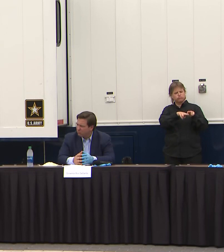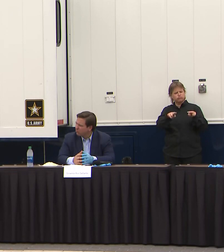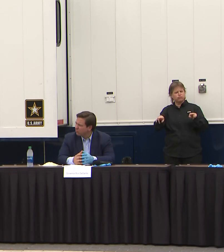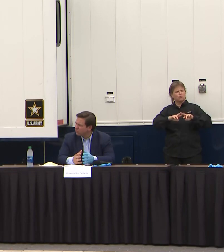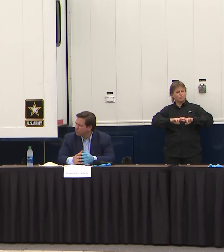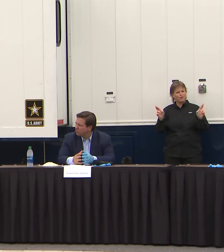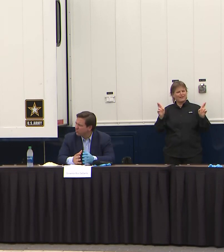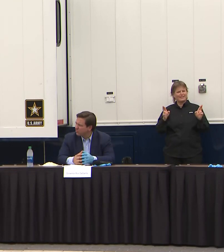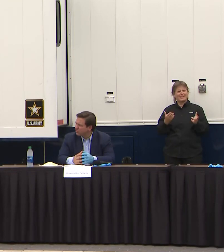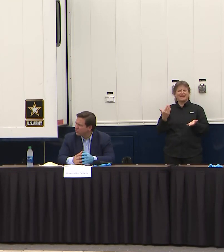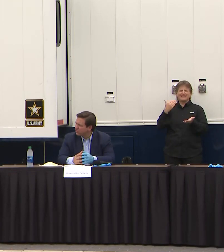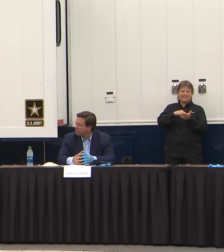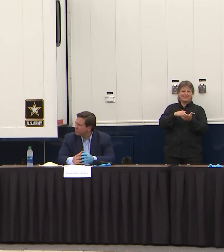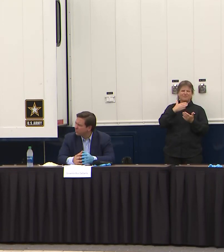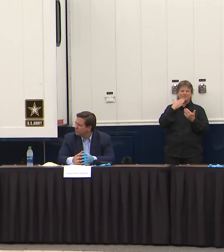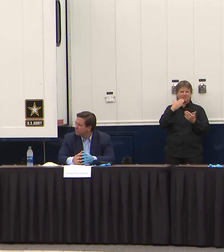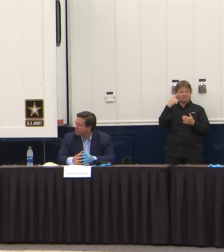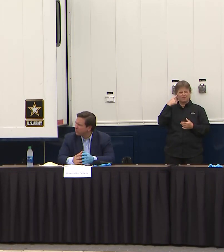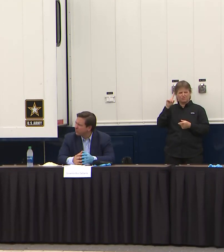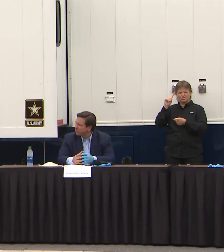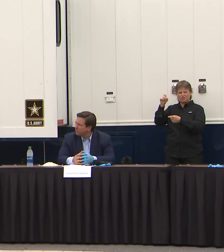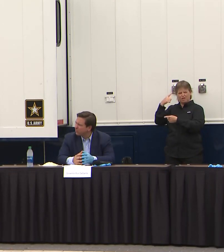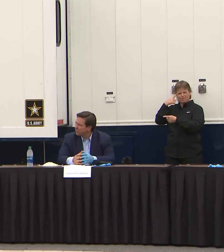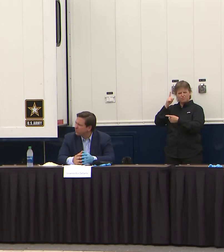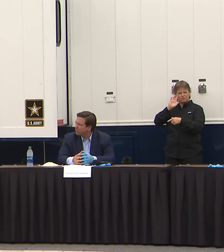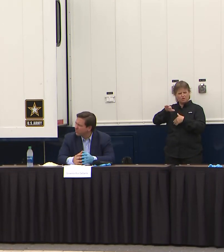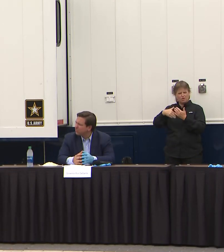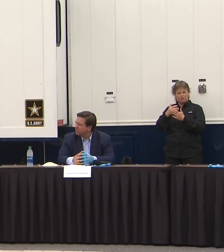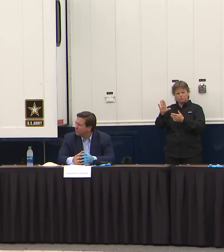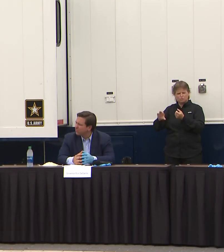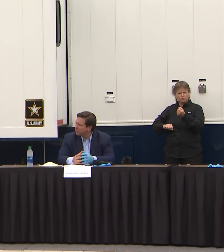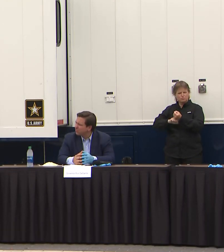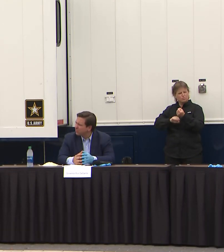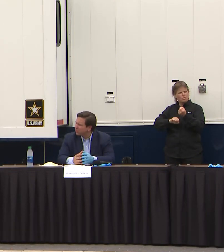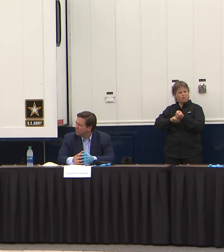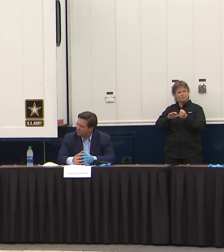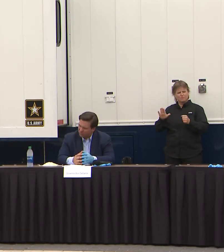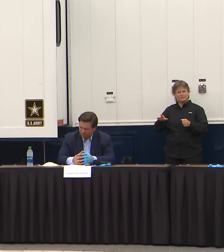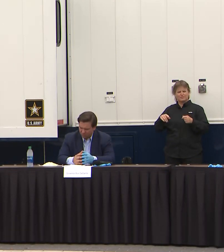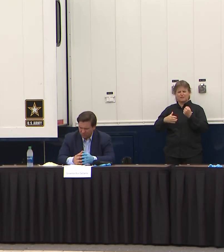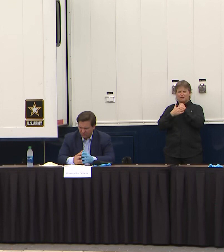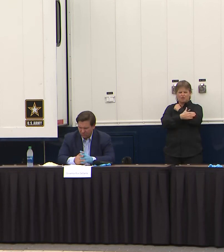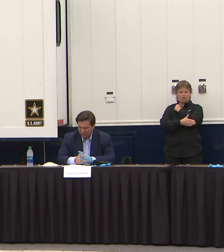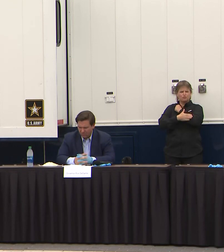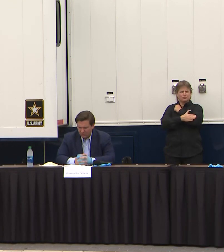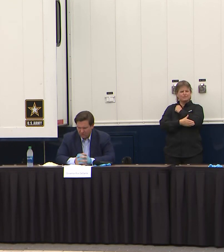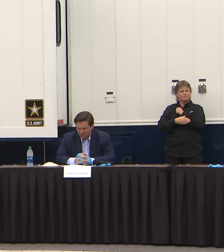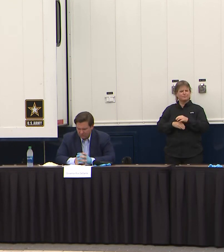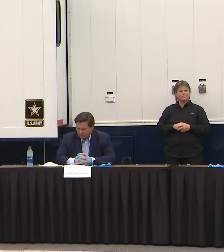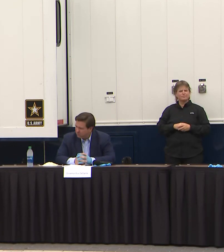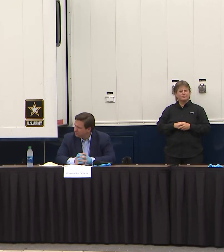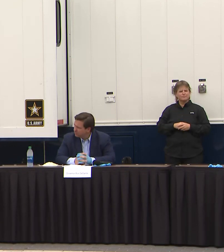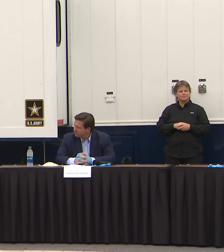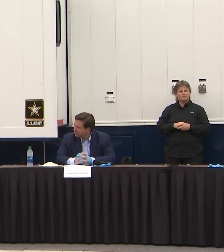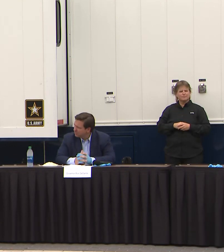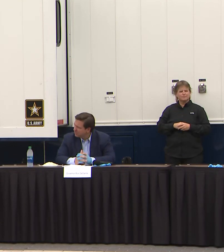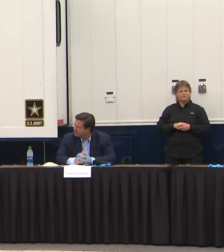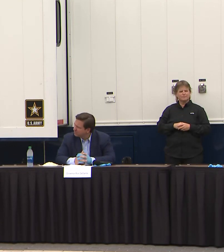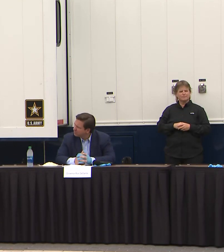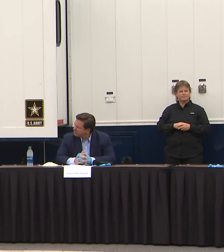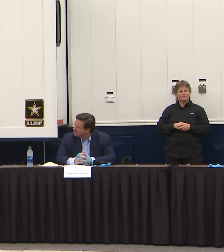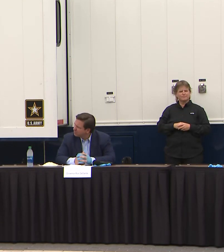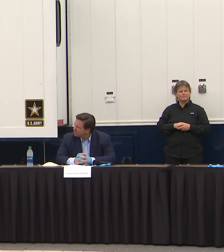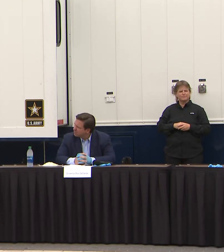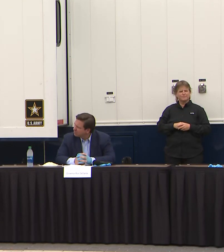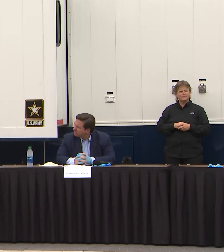my gratitude to you governor DeSantis for all the support you've given us here in in Miami-Dade County again I can't express